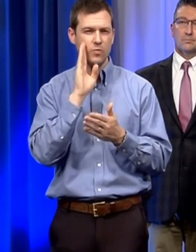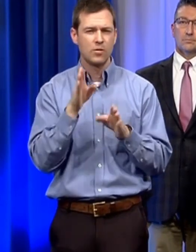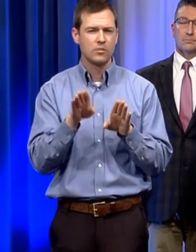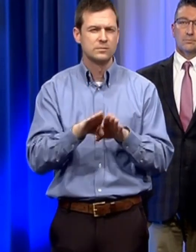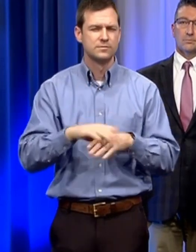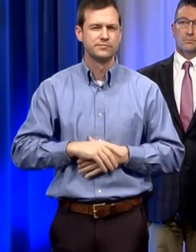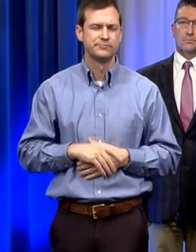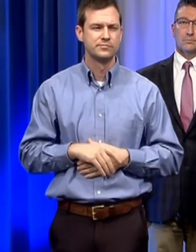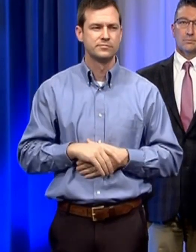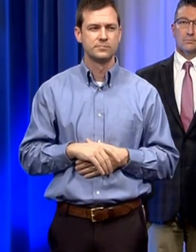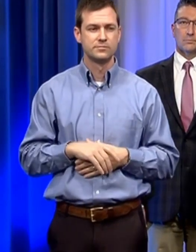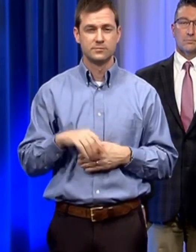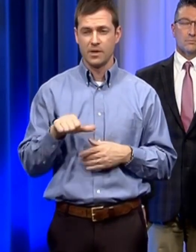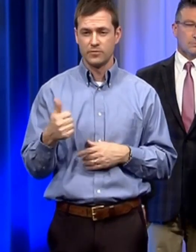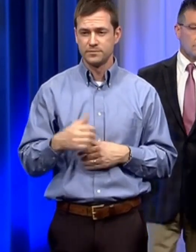anyone else